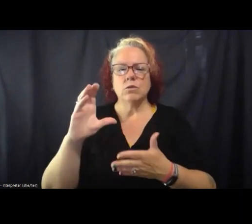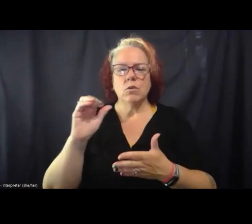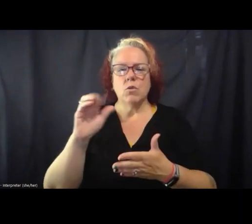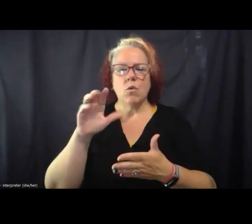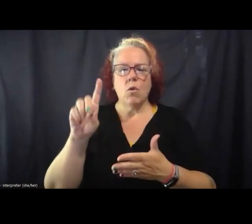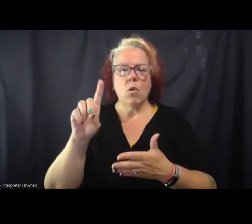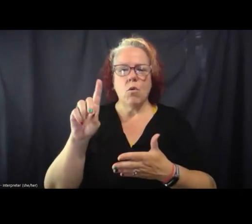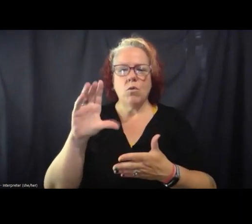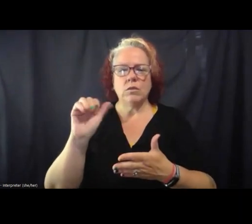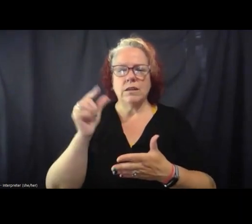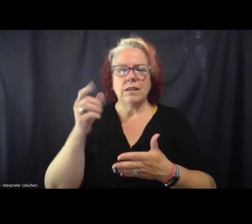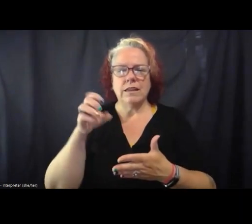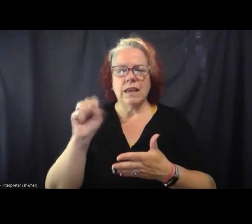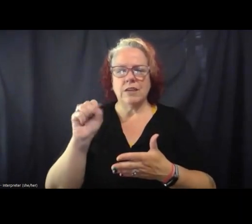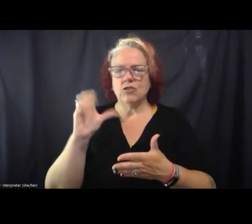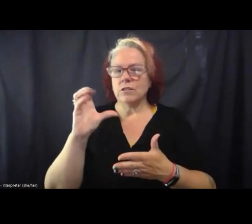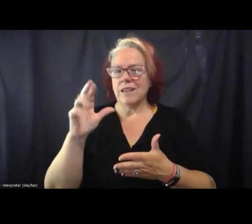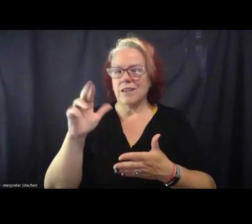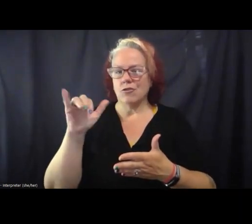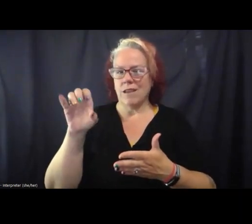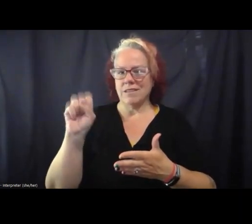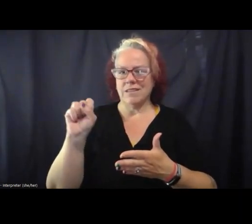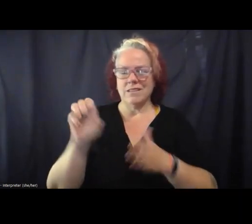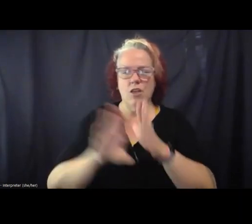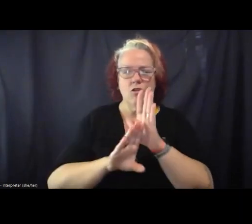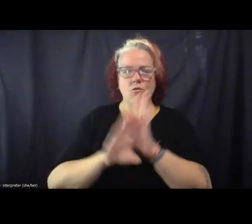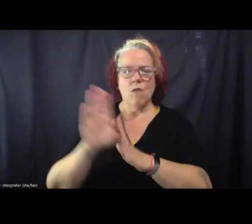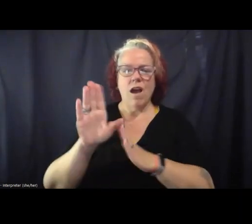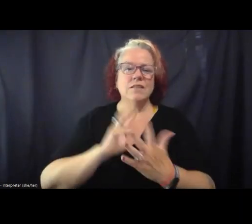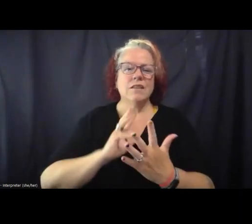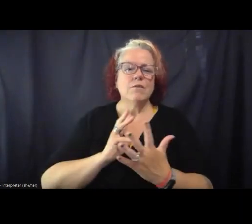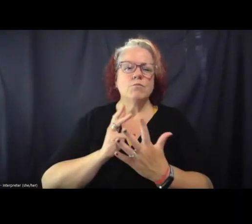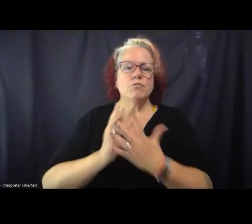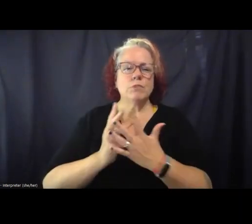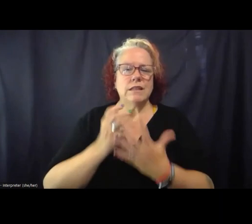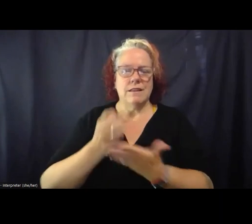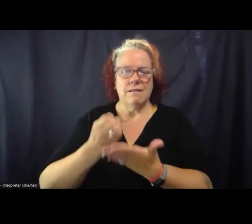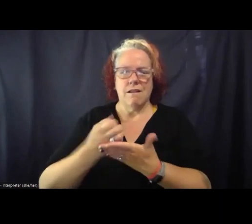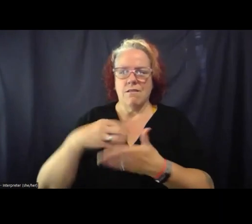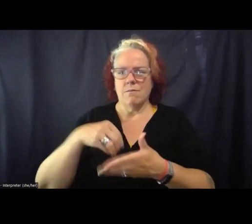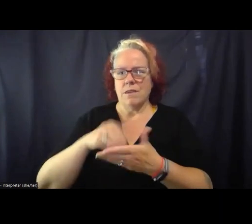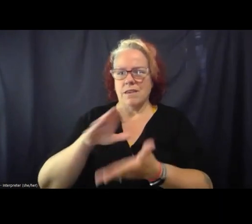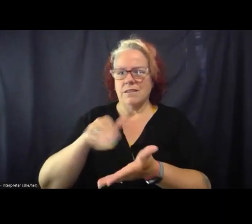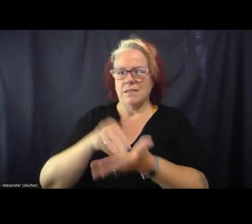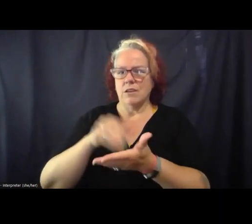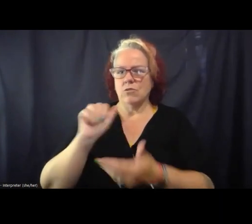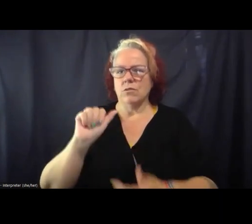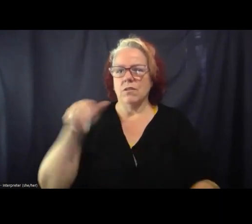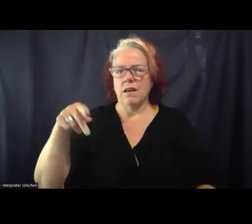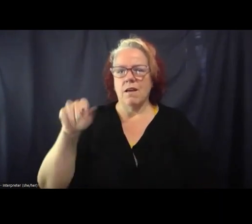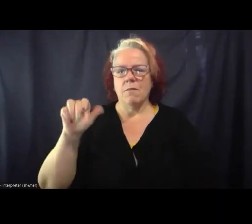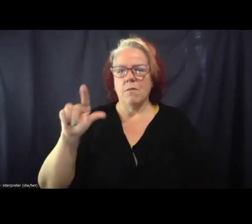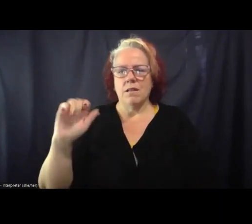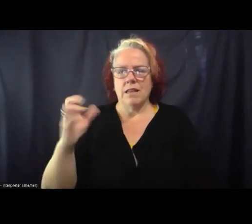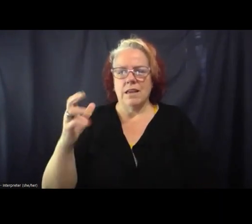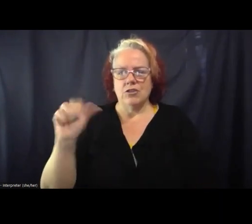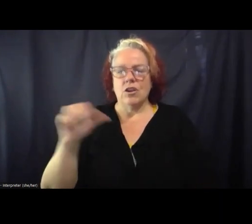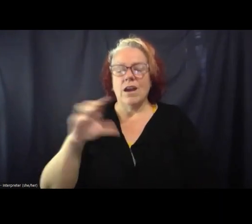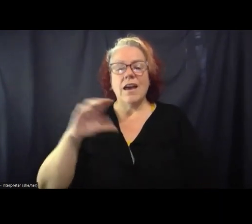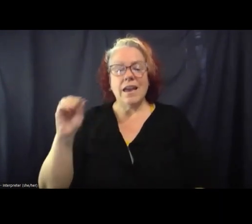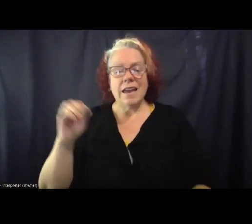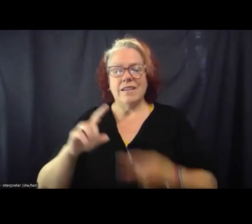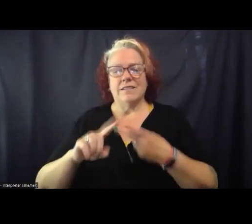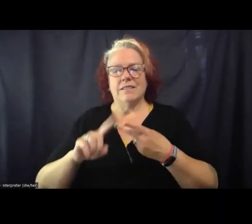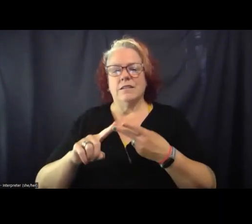The Rise of the Prison Economy in Central Appalachia, and Progressive Punishment, Job Loss,